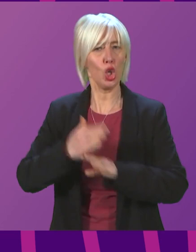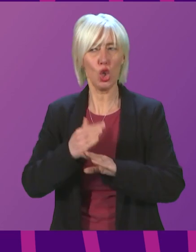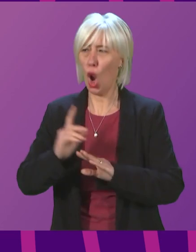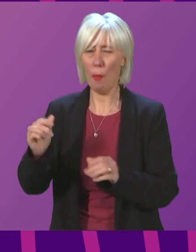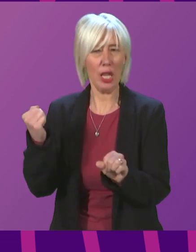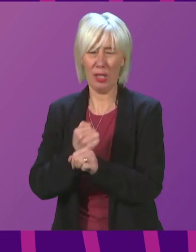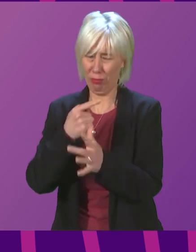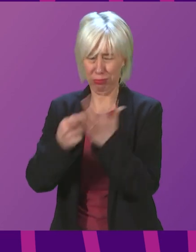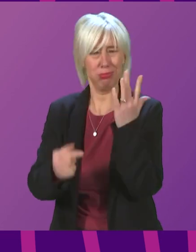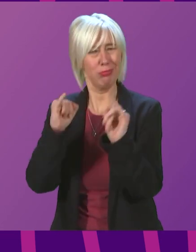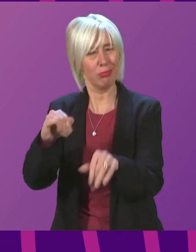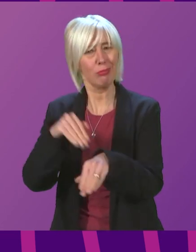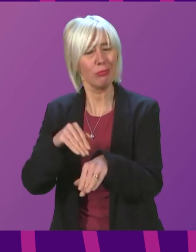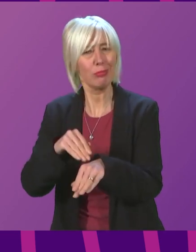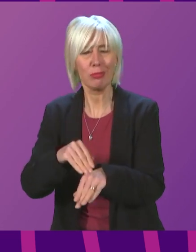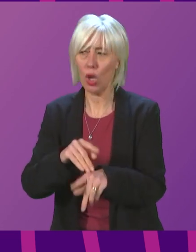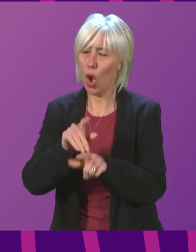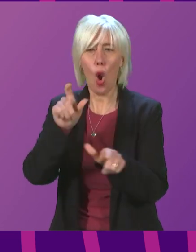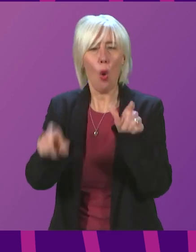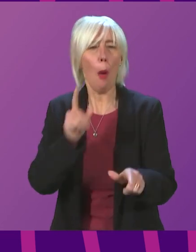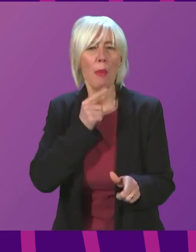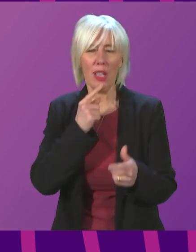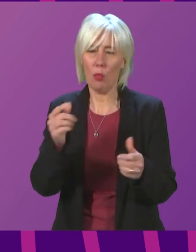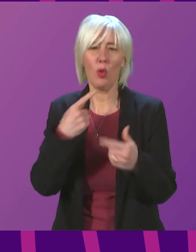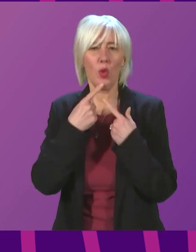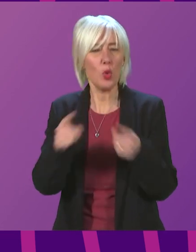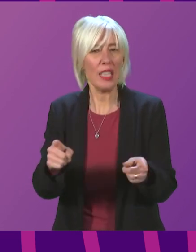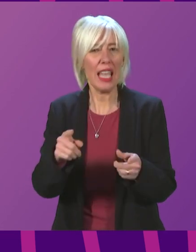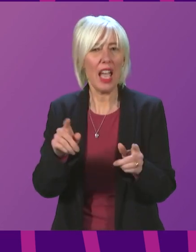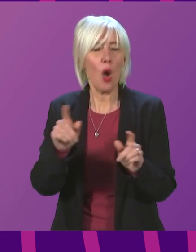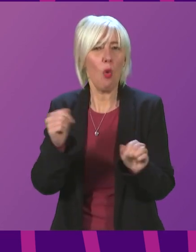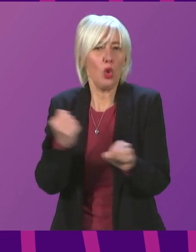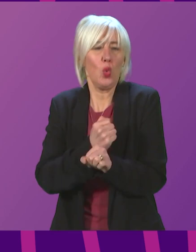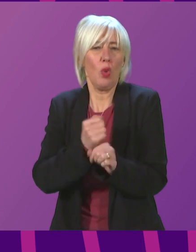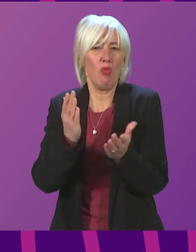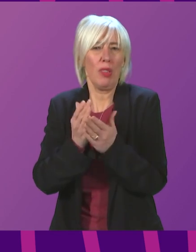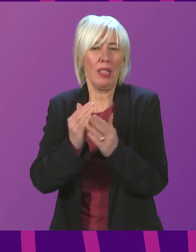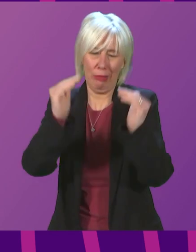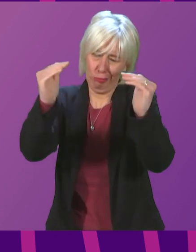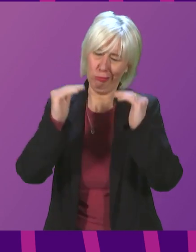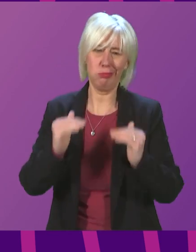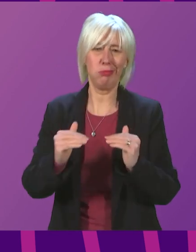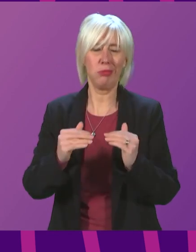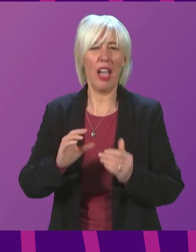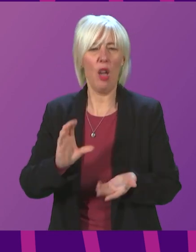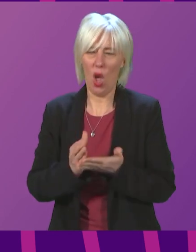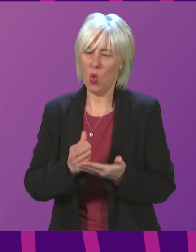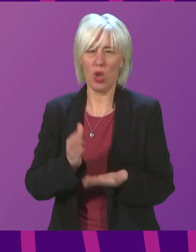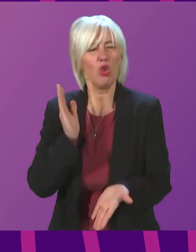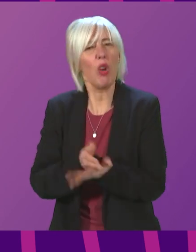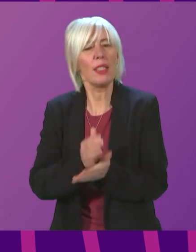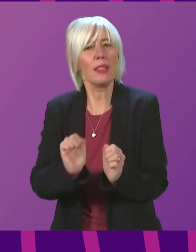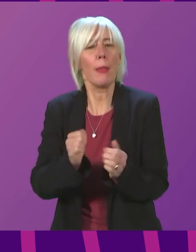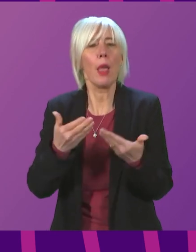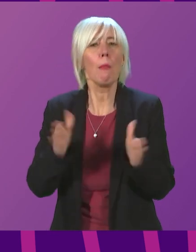Minister say to those people who feel that this situation undermines the credibility of the public health message? First Minister. Well,